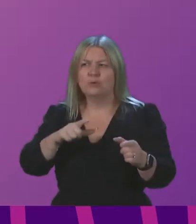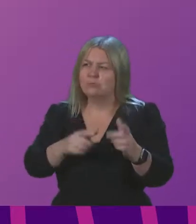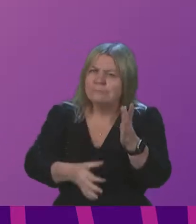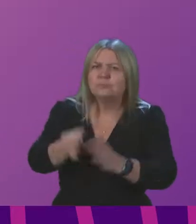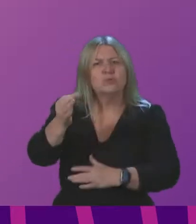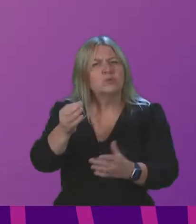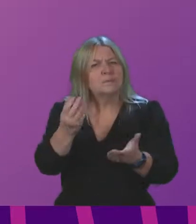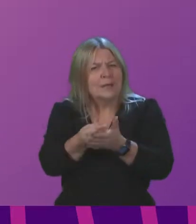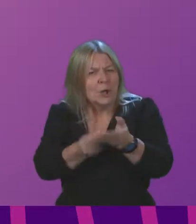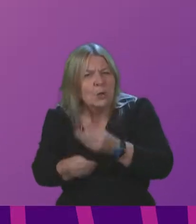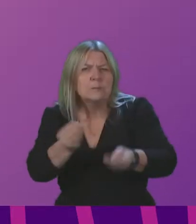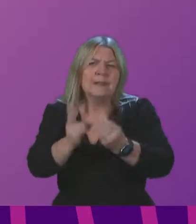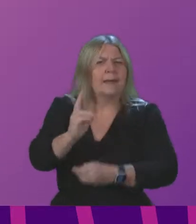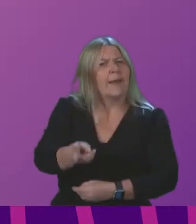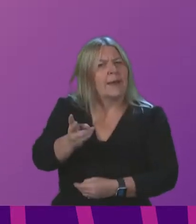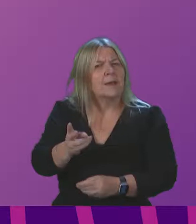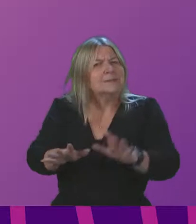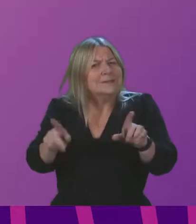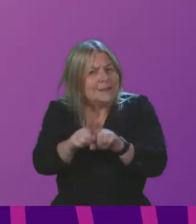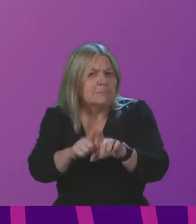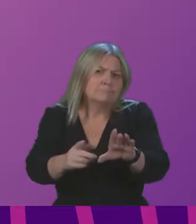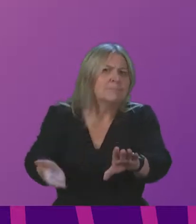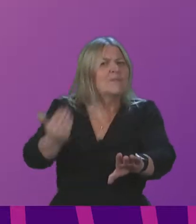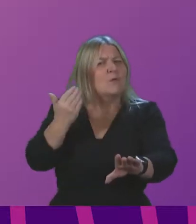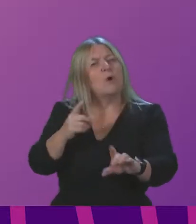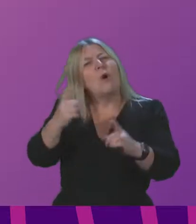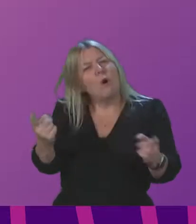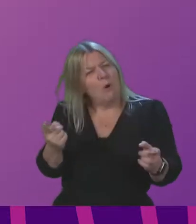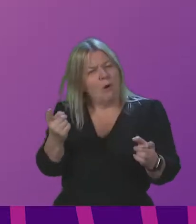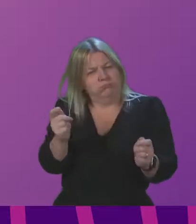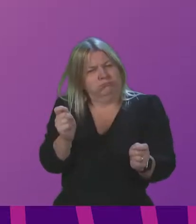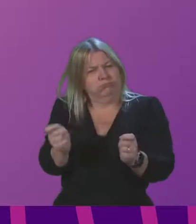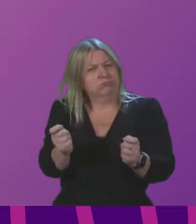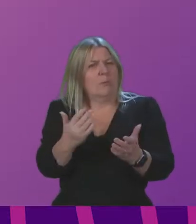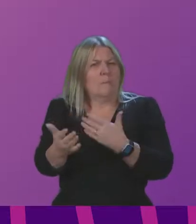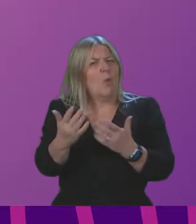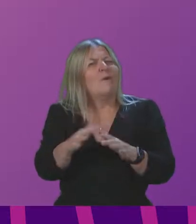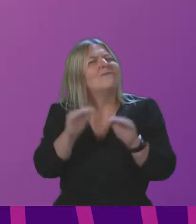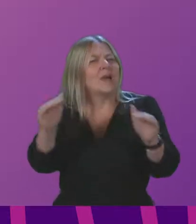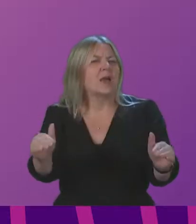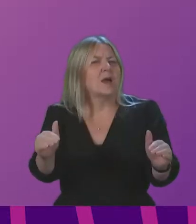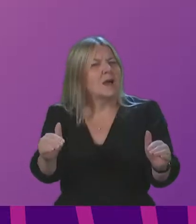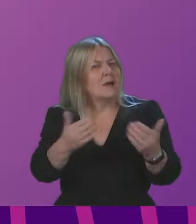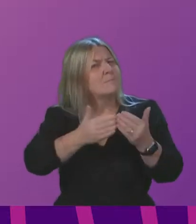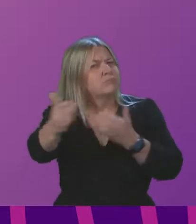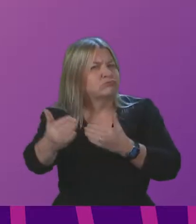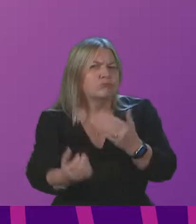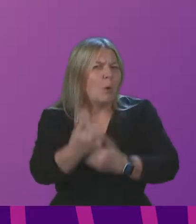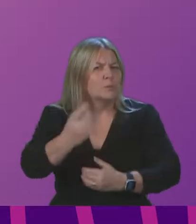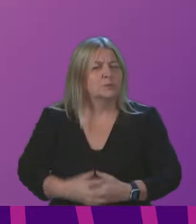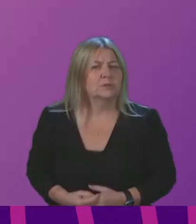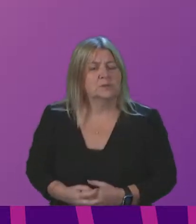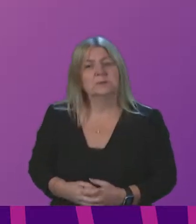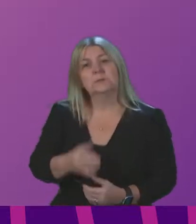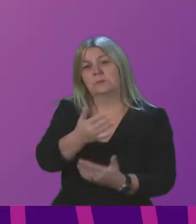returns to our old ways of working or one that is driven by increased fairness and equality in employment. Many witnesses we have heard from in recent